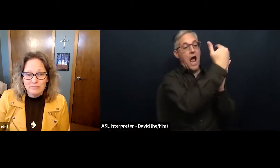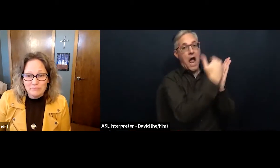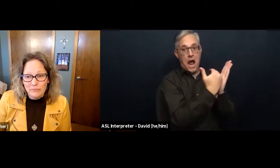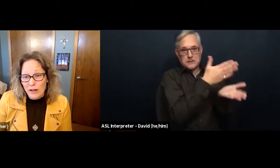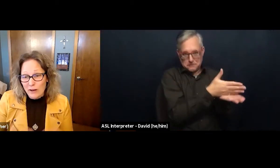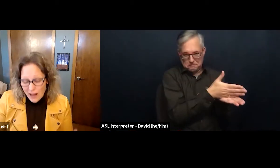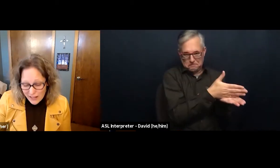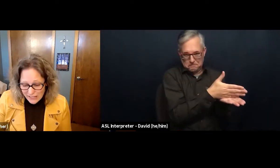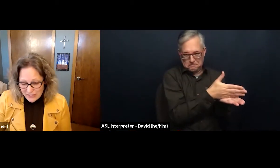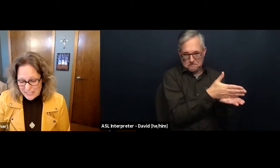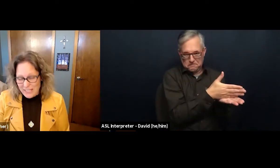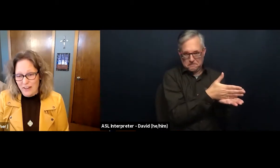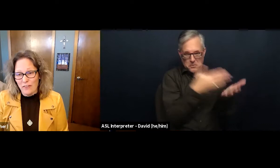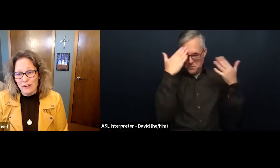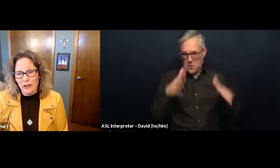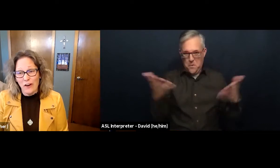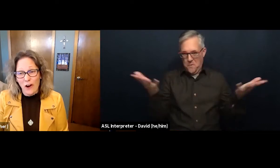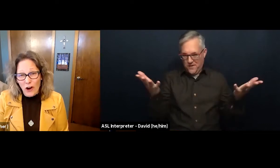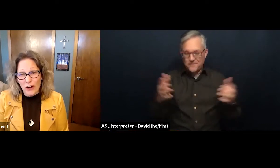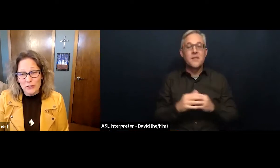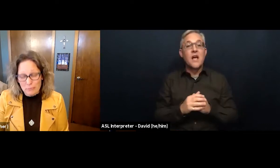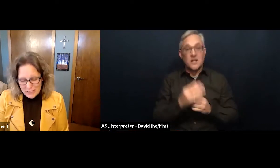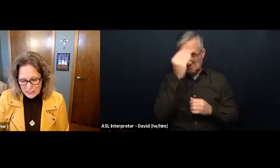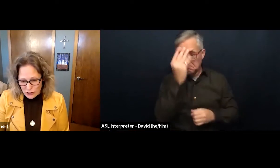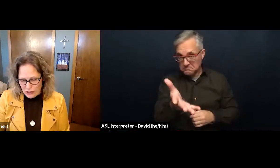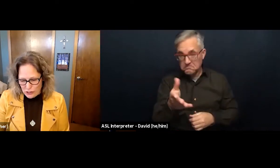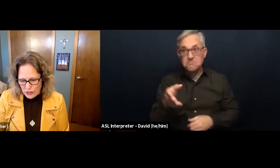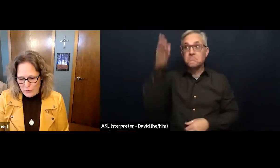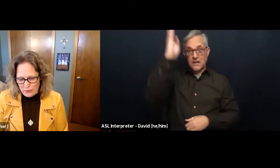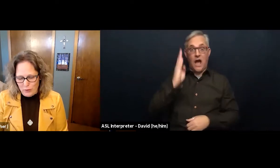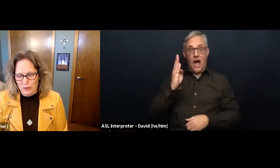Well, God gives Isaiah a very hard message to share with the world.